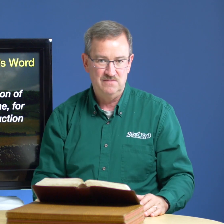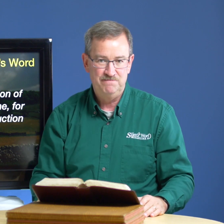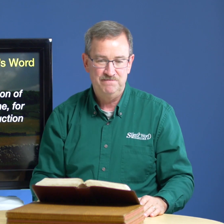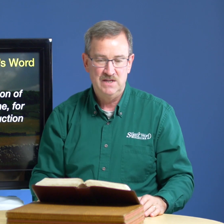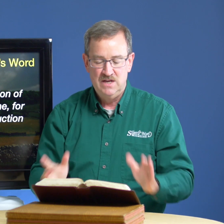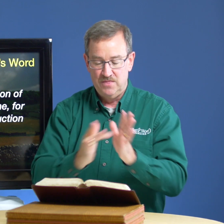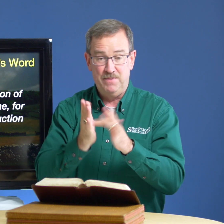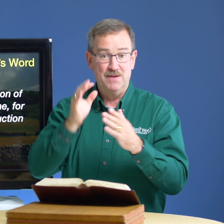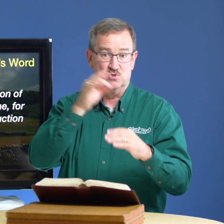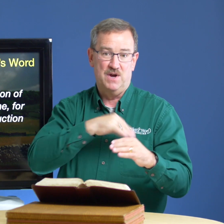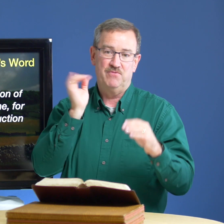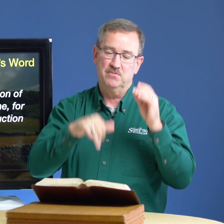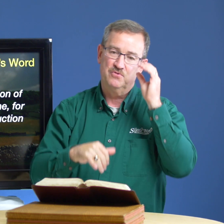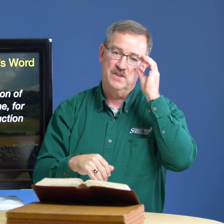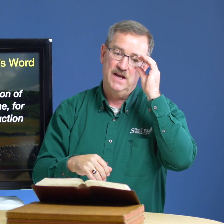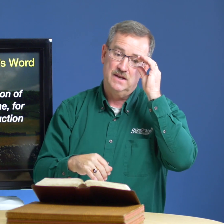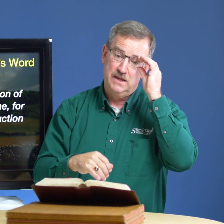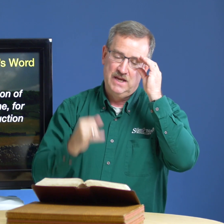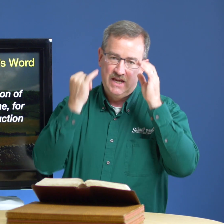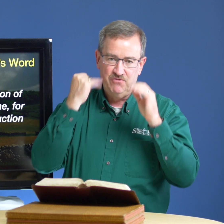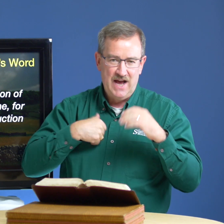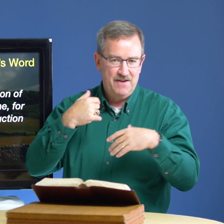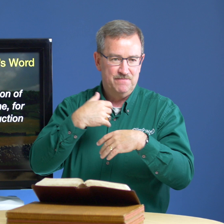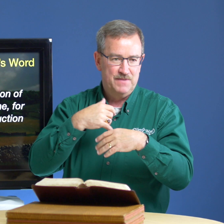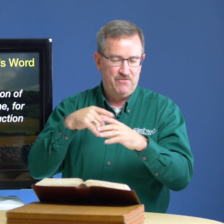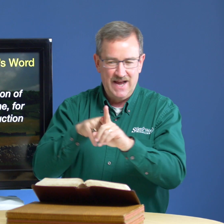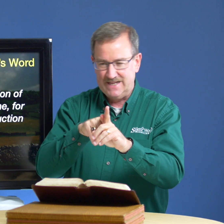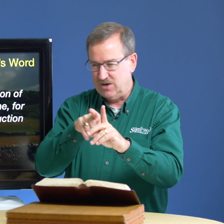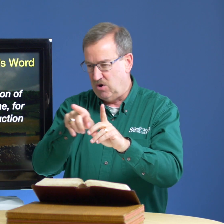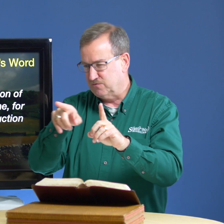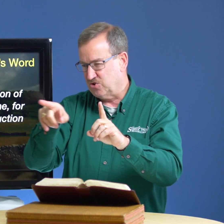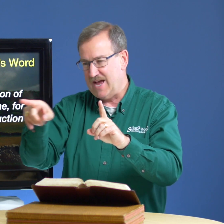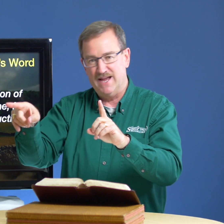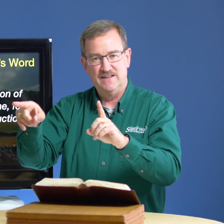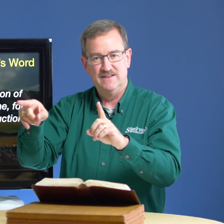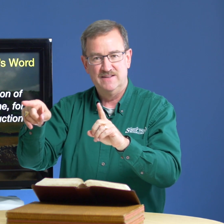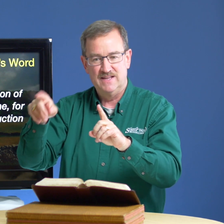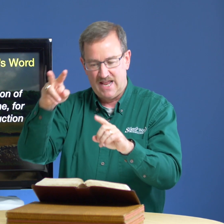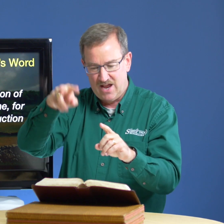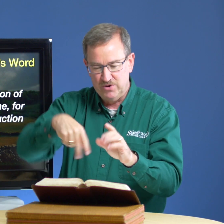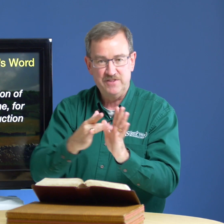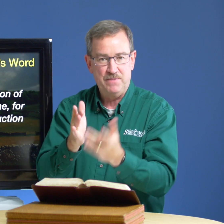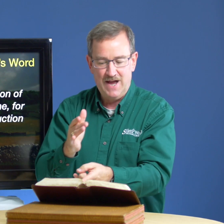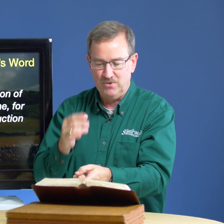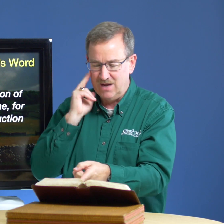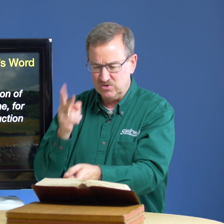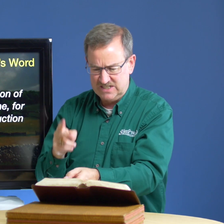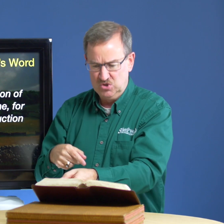the bible is profitable for that if i if i get off track and i read the bible i will see